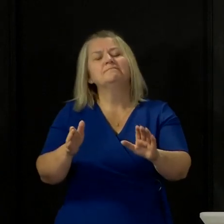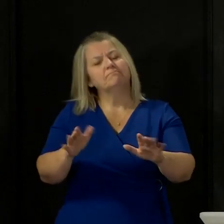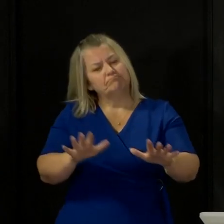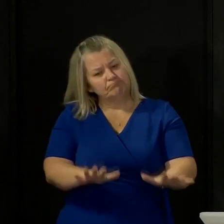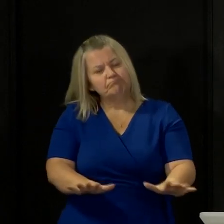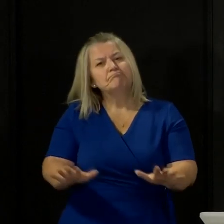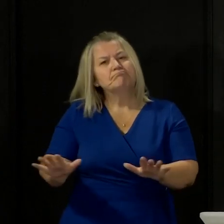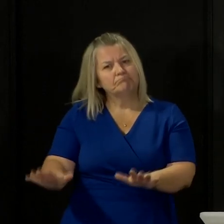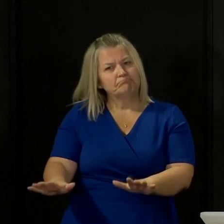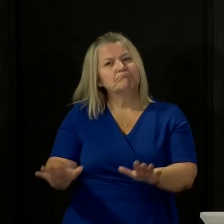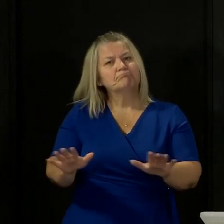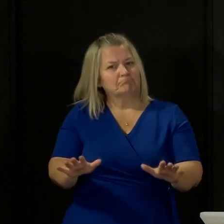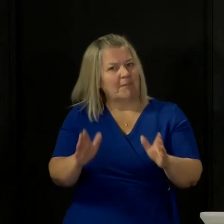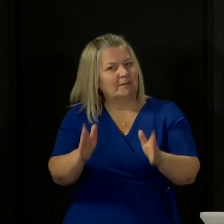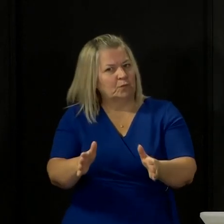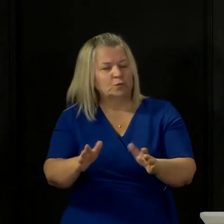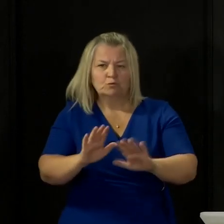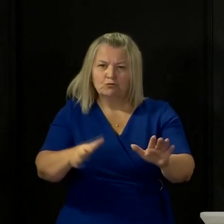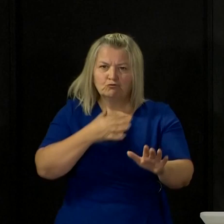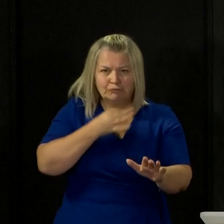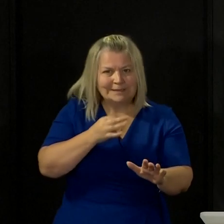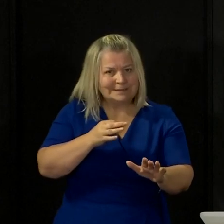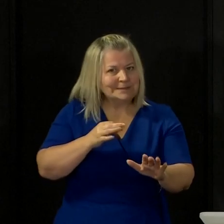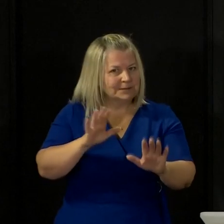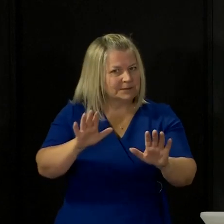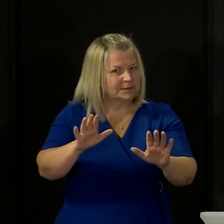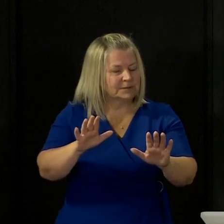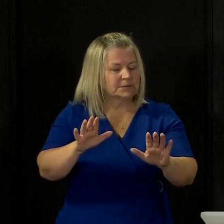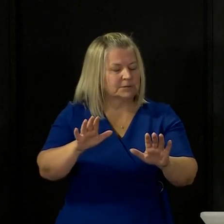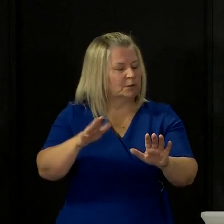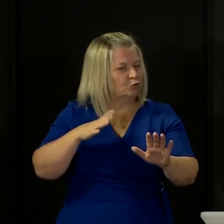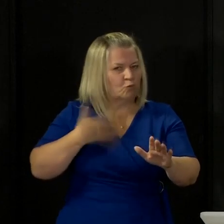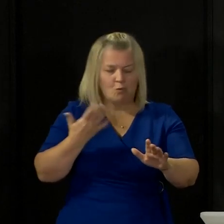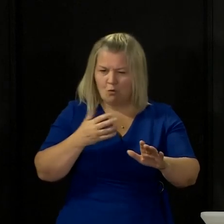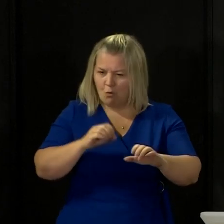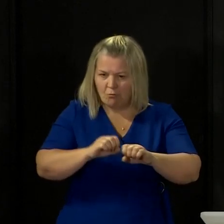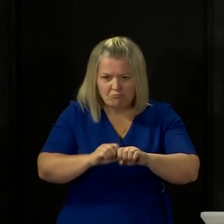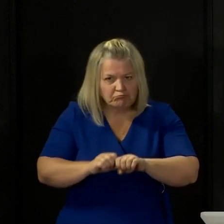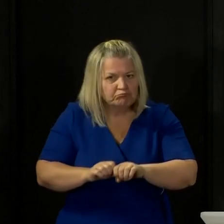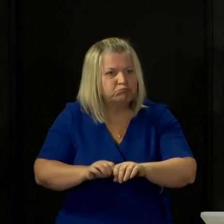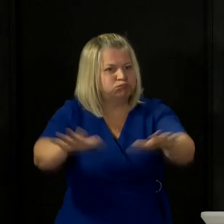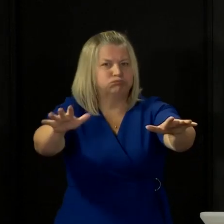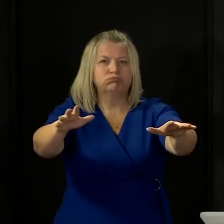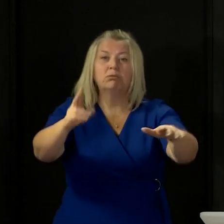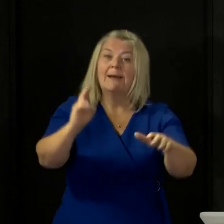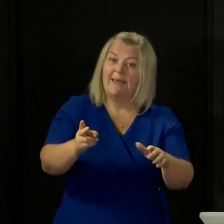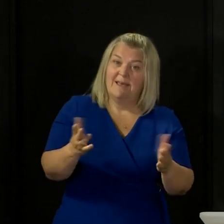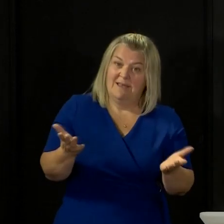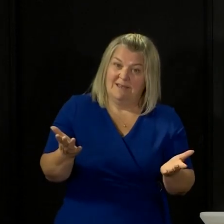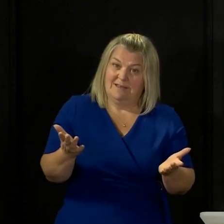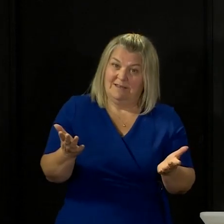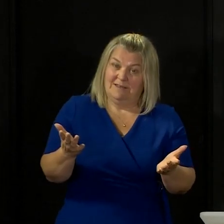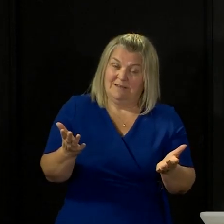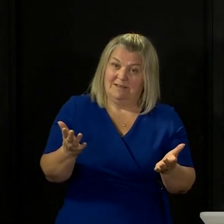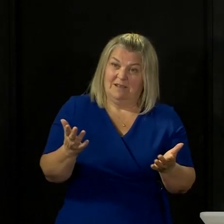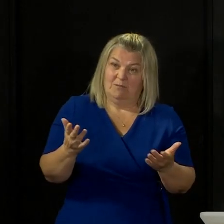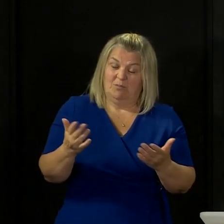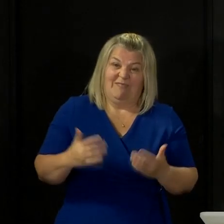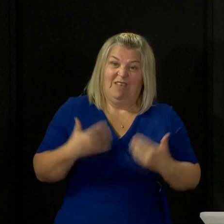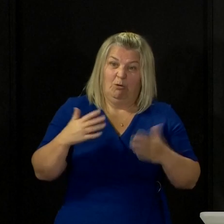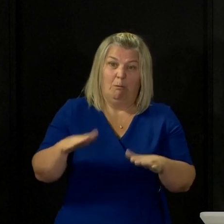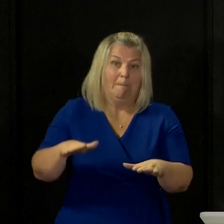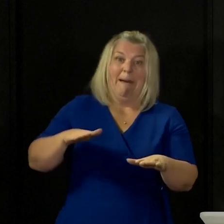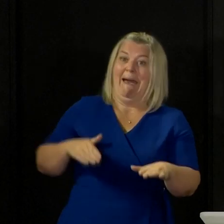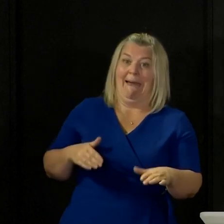way and at a pace that doesn't risk a resurgence of the virus, because that will set all of us back, including businesses and the economy generally. But I very much